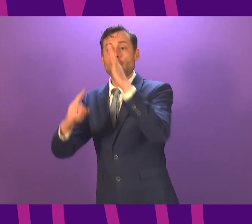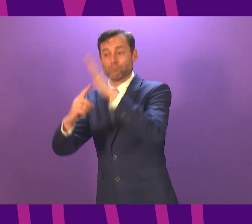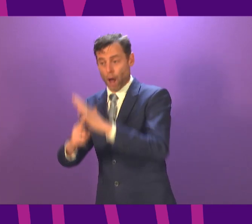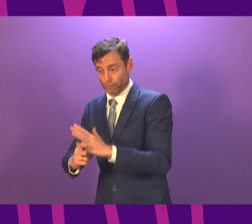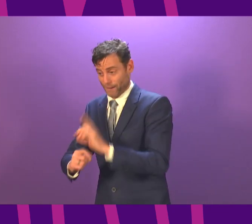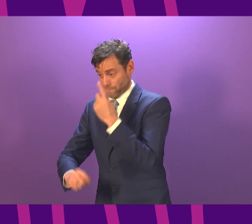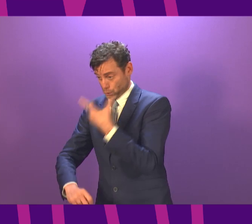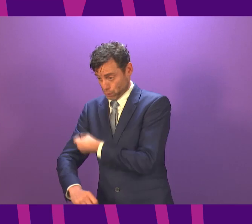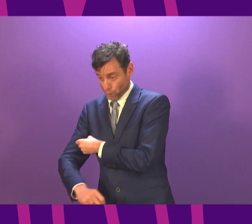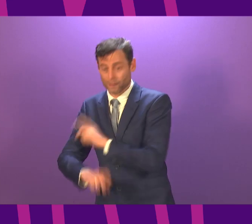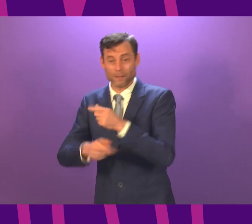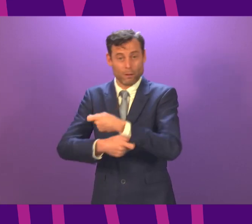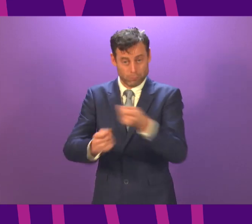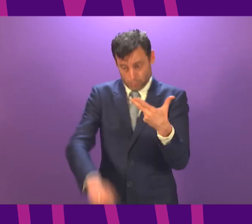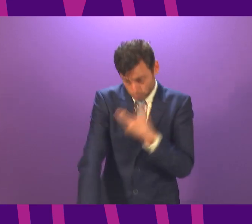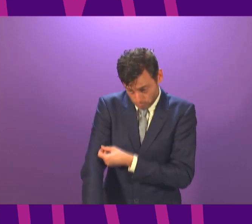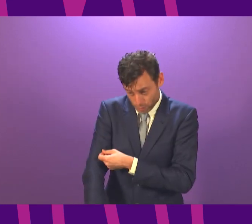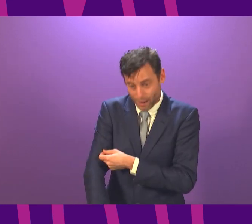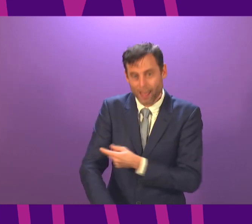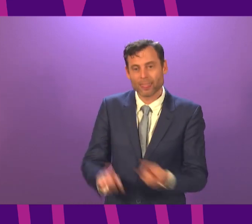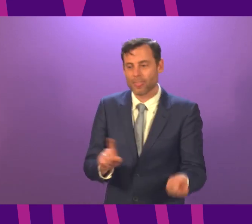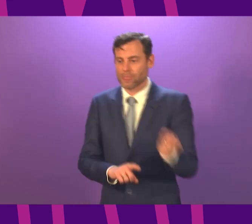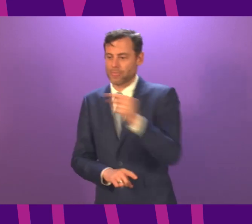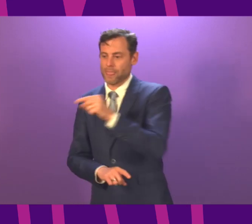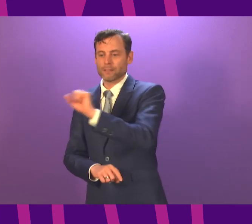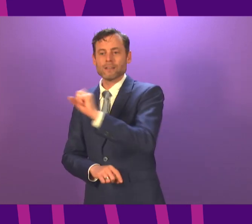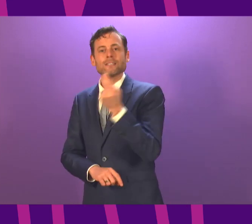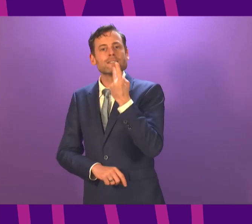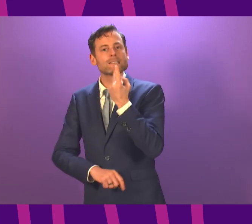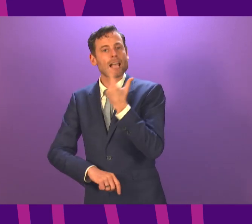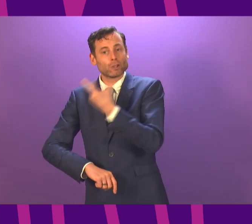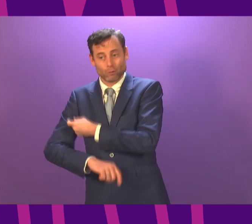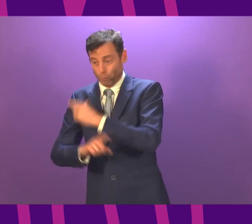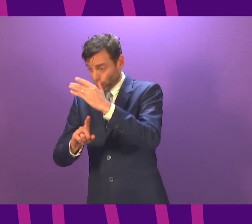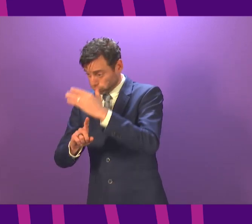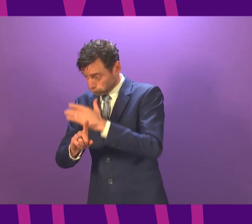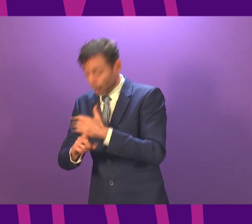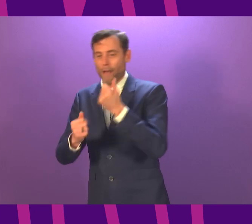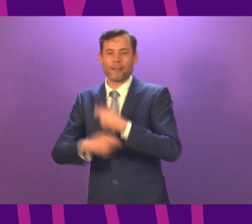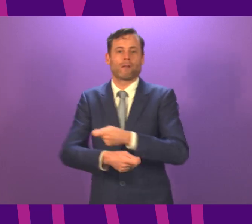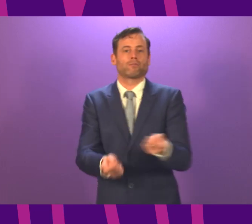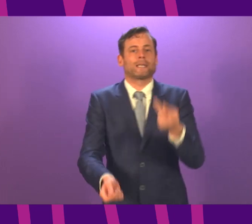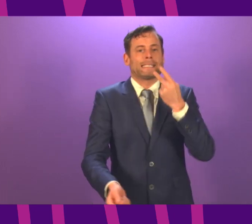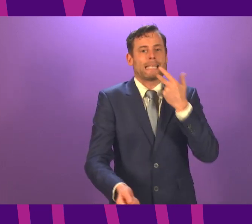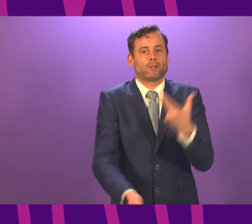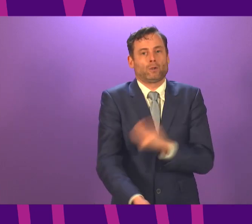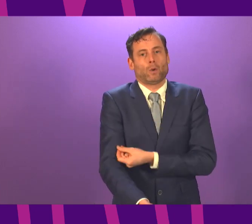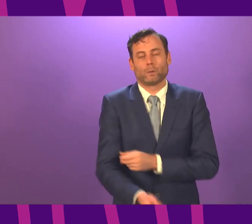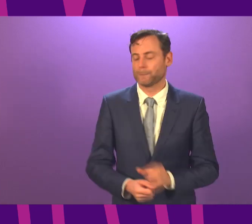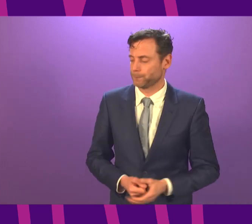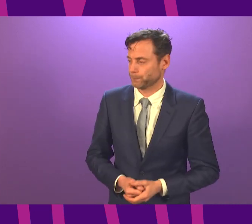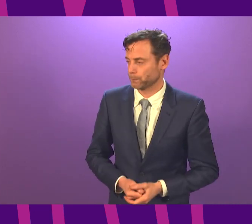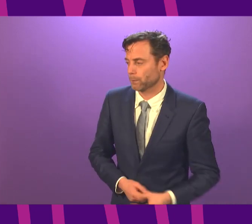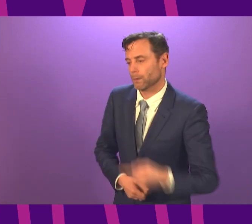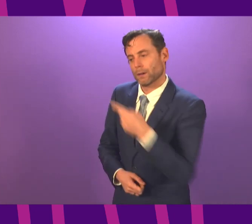Those timetables are, of course, heavily dependent on supply and for that reason, they are at this stage cautious. However, I have tasked our vaccination